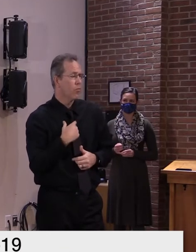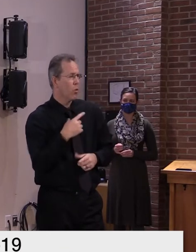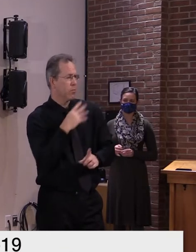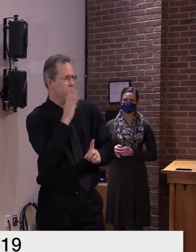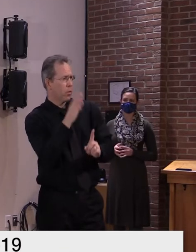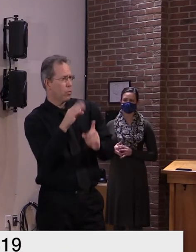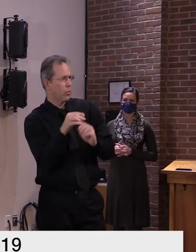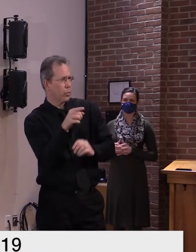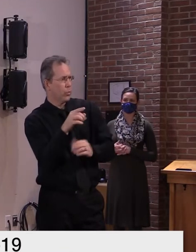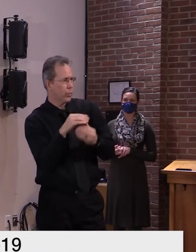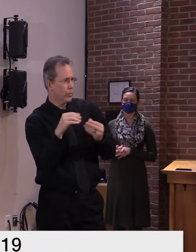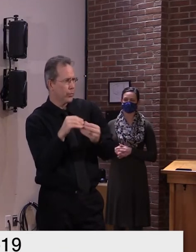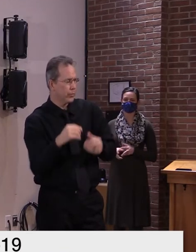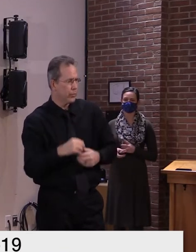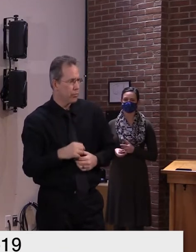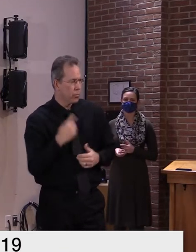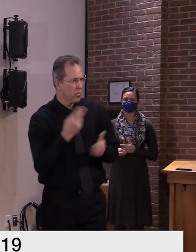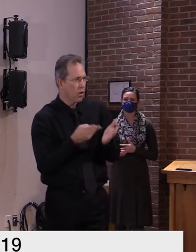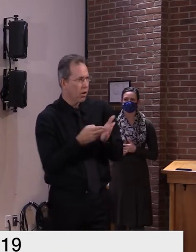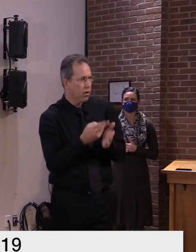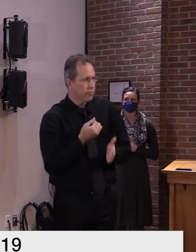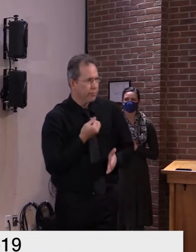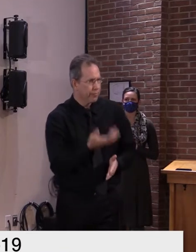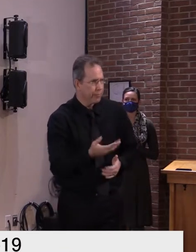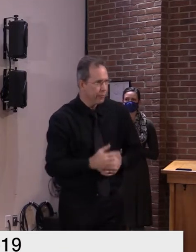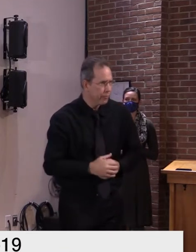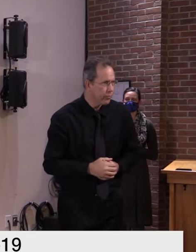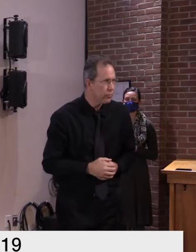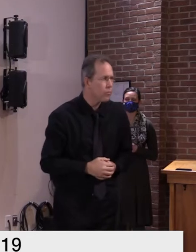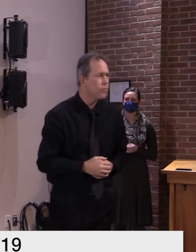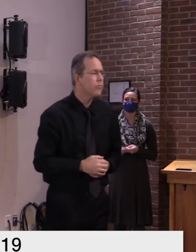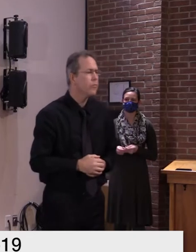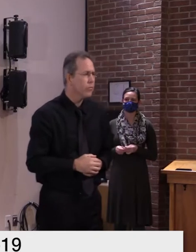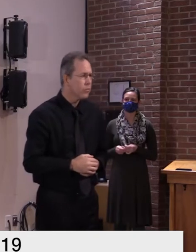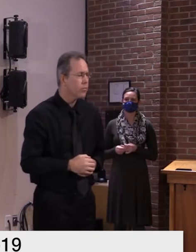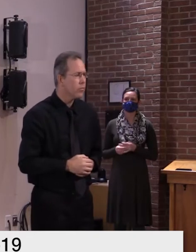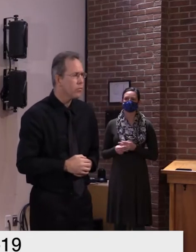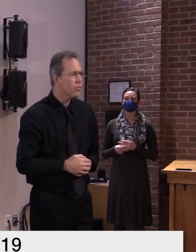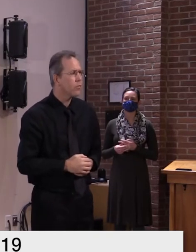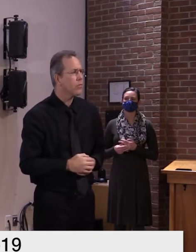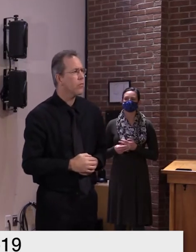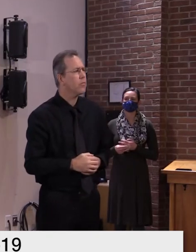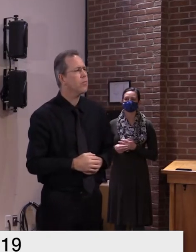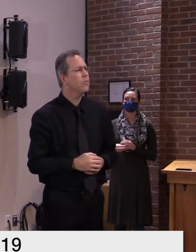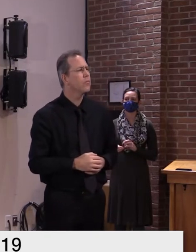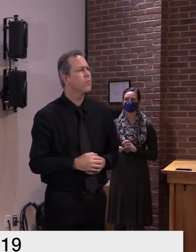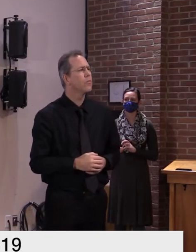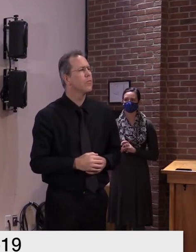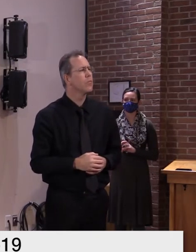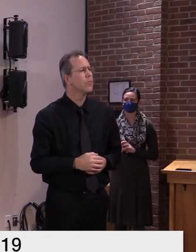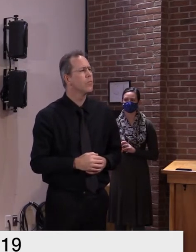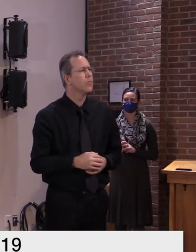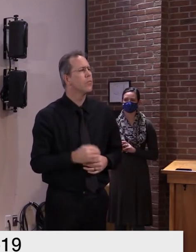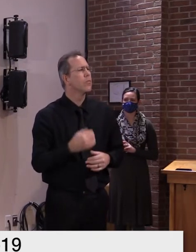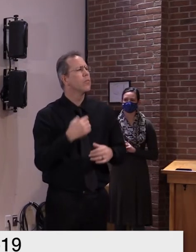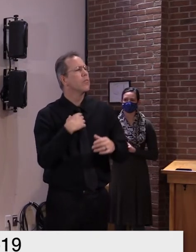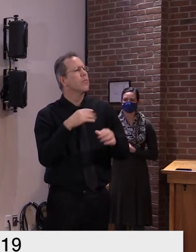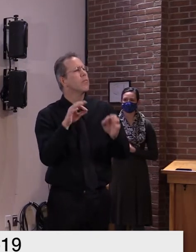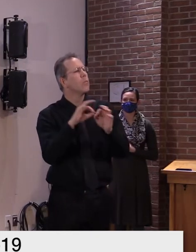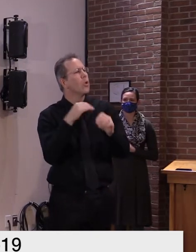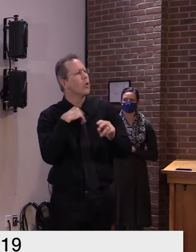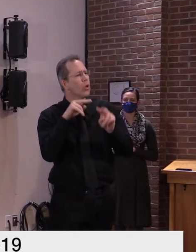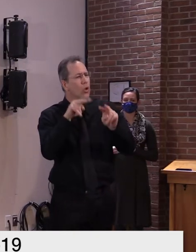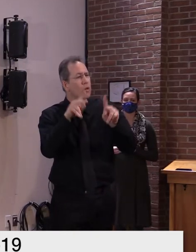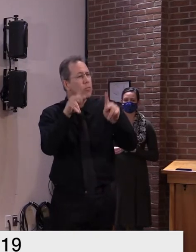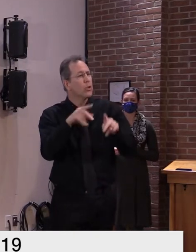away people's hope or anything of that sort but let's look at the earliest group that's going to get the vaccine people in long-term care by